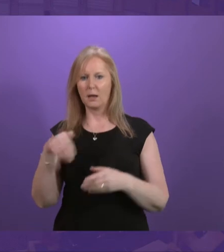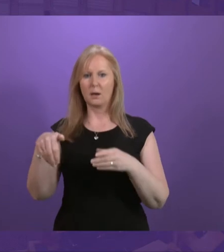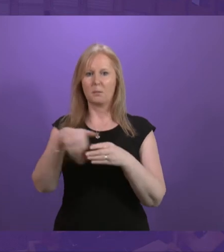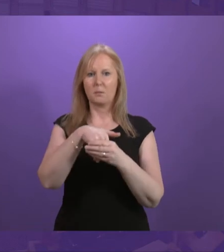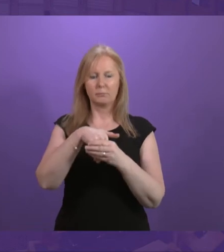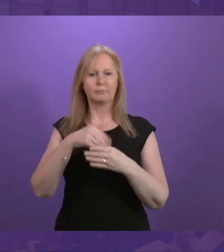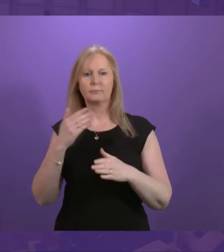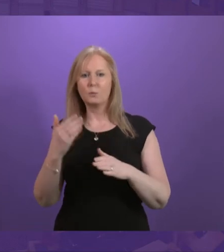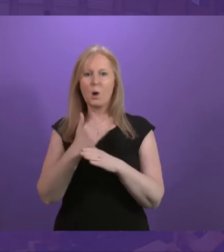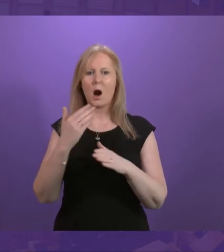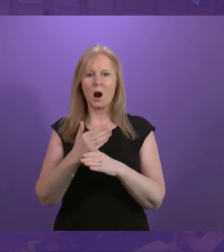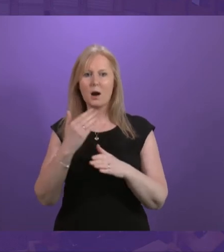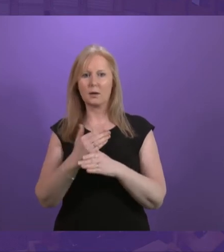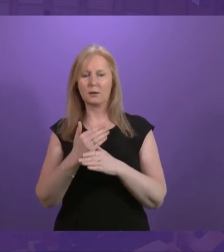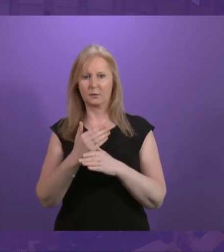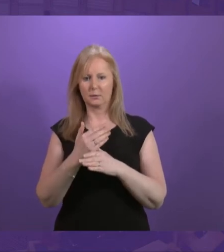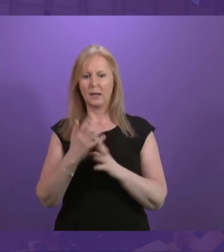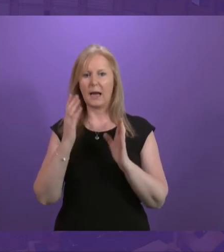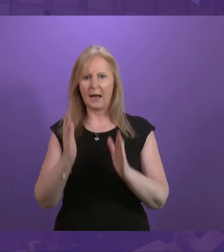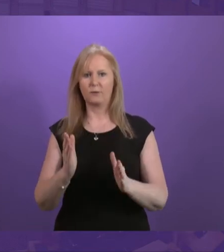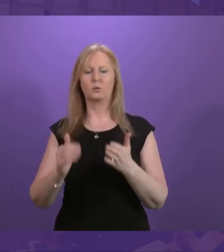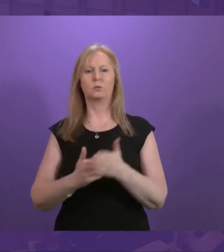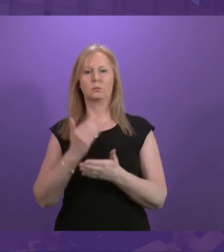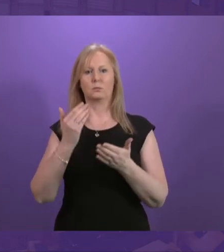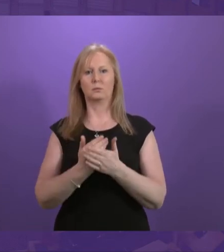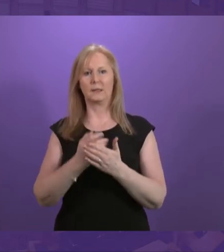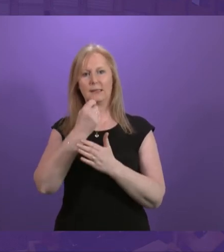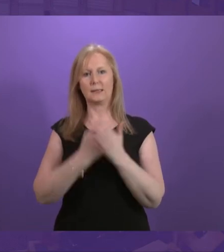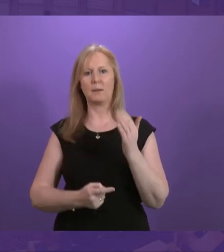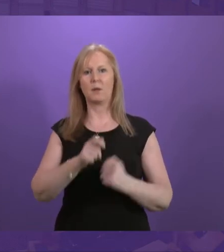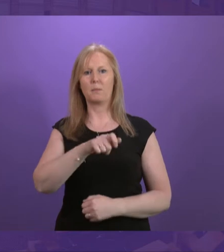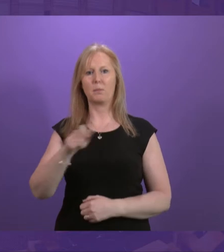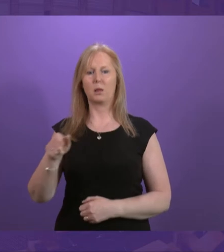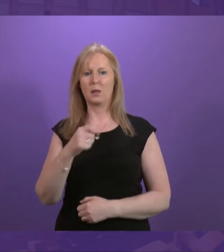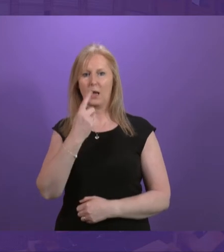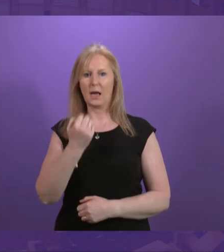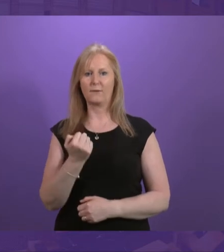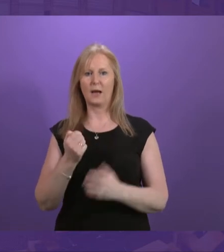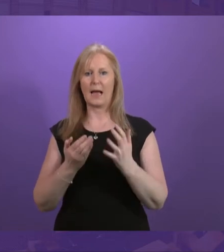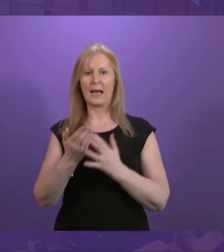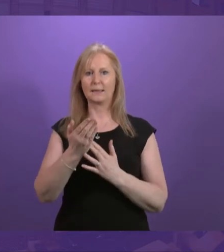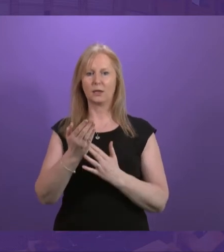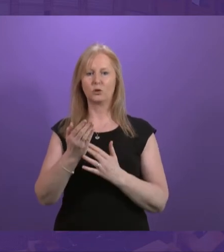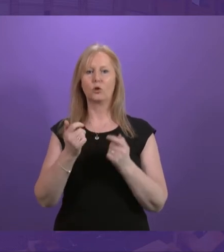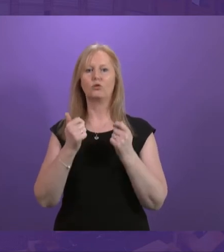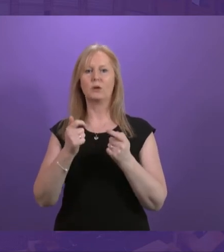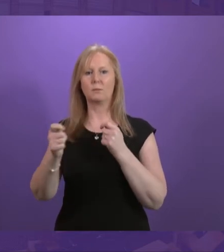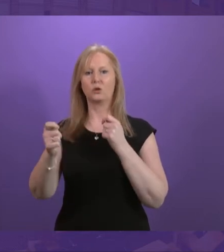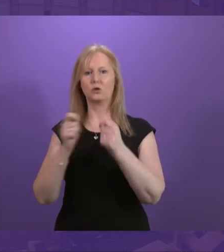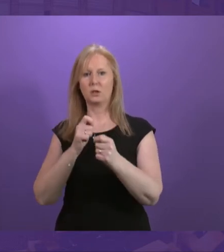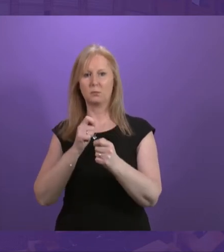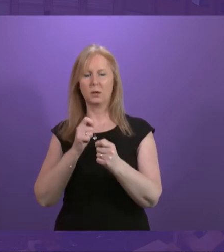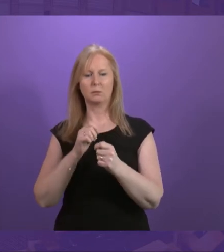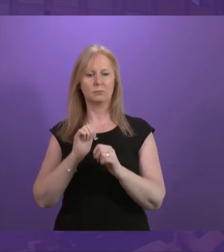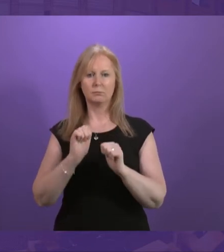market they place emphasis on the need to ensure disabled people have access to reasonable adjustments and assistive